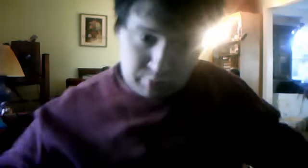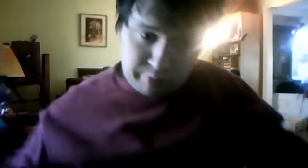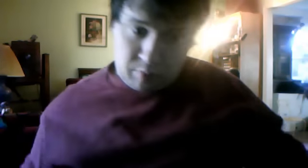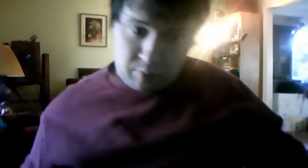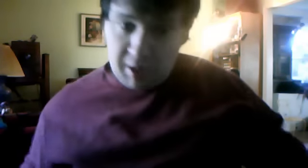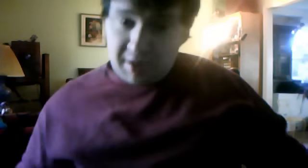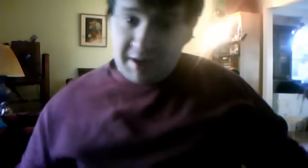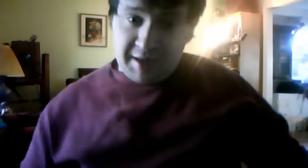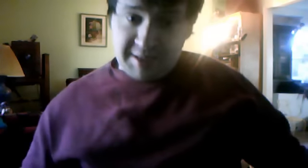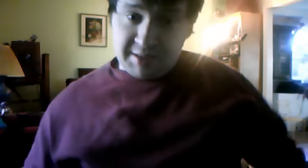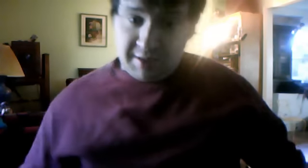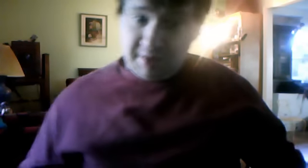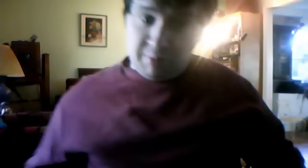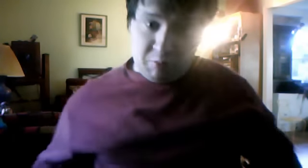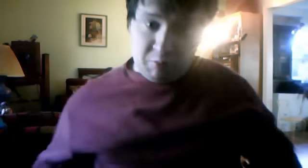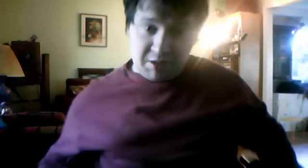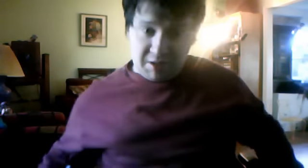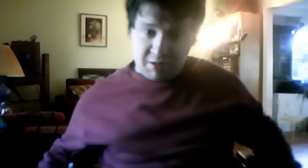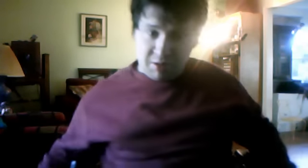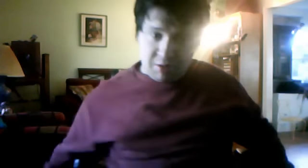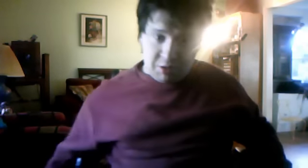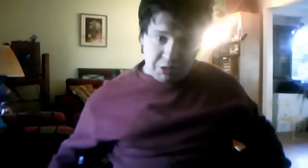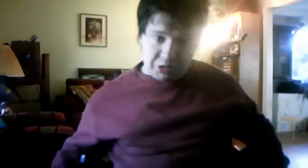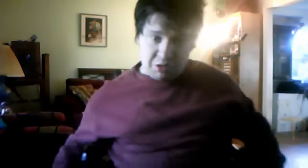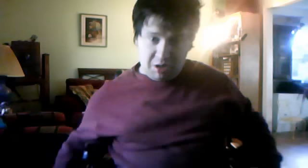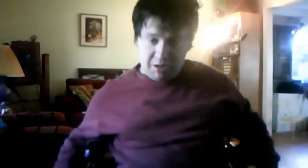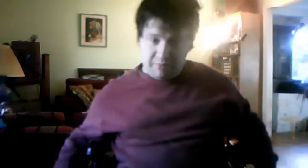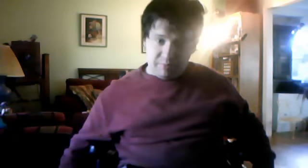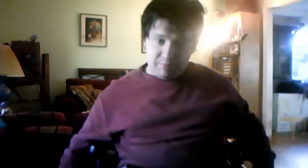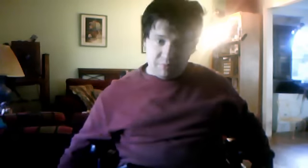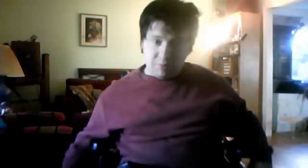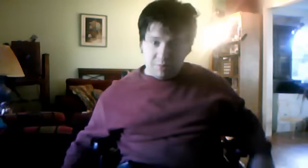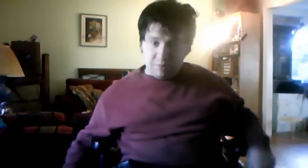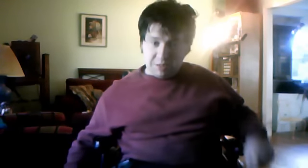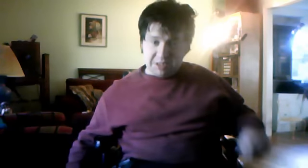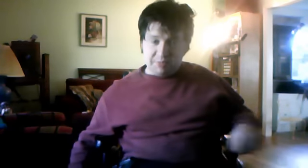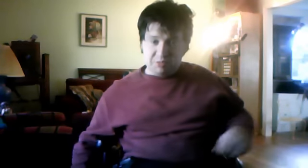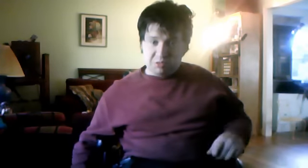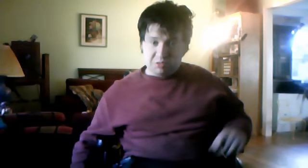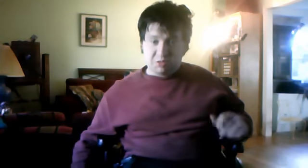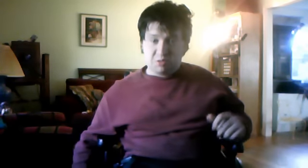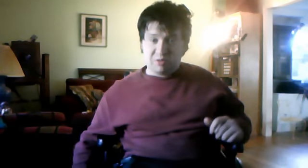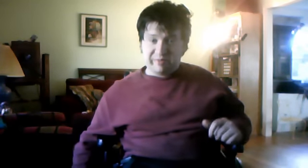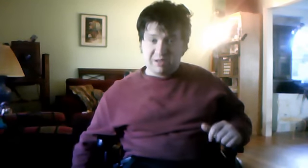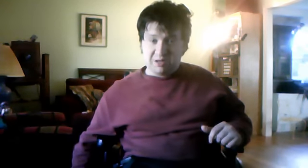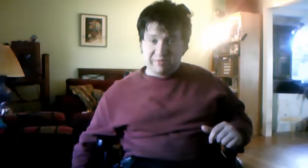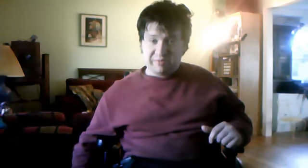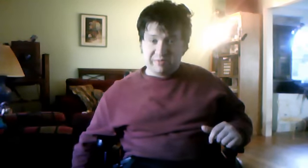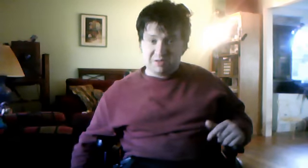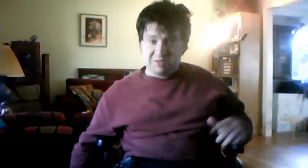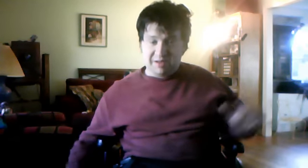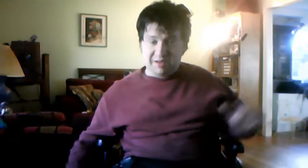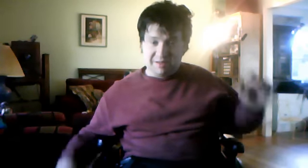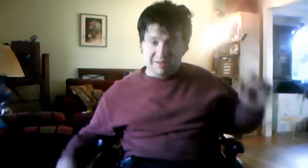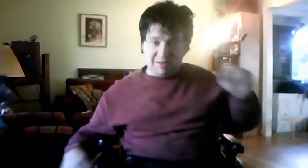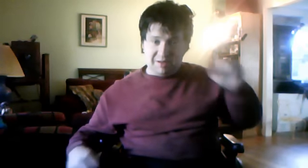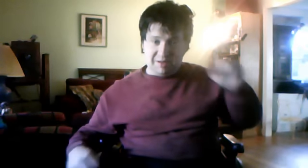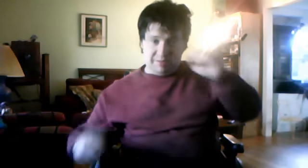Hi guys, really, uh, simple tutorial video for you today, um,